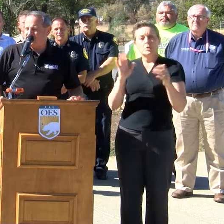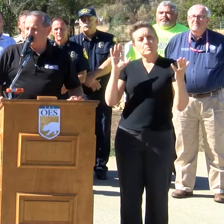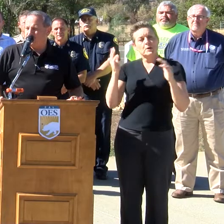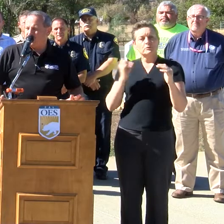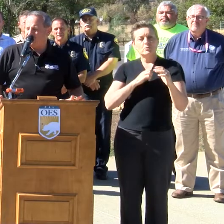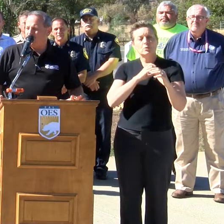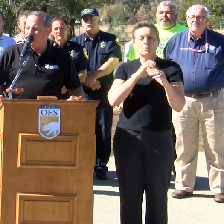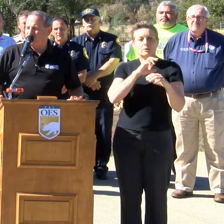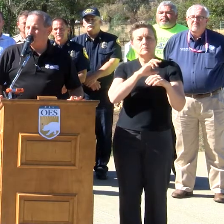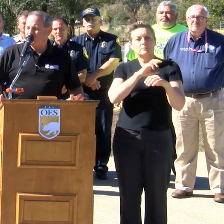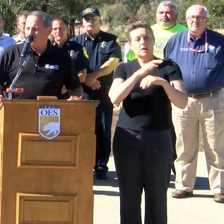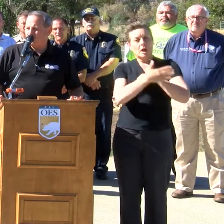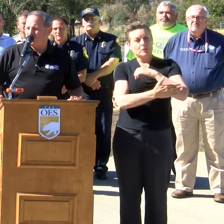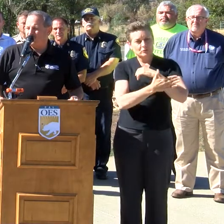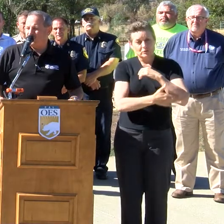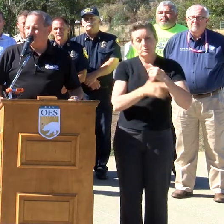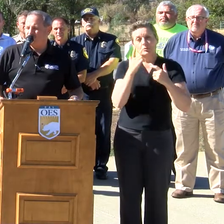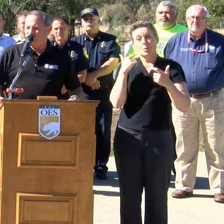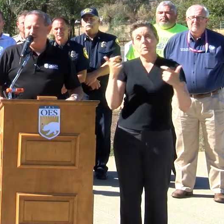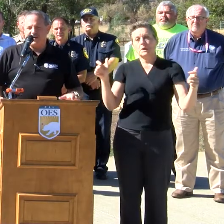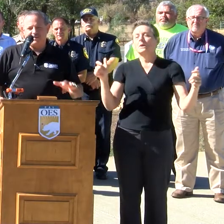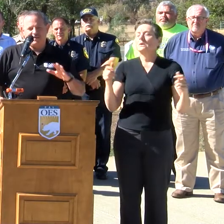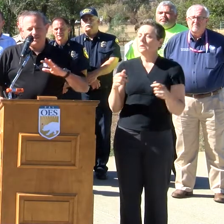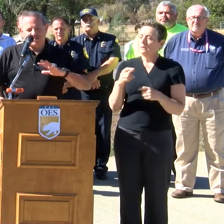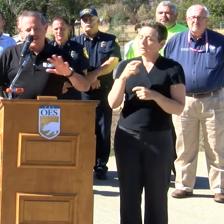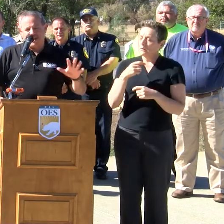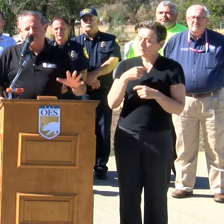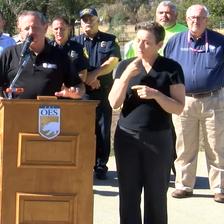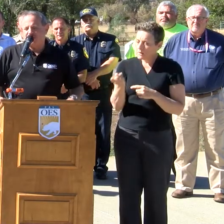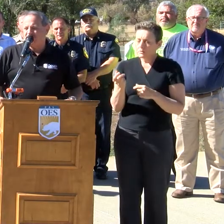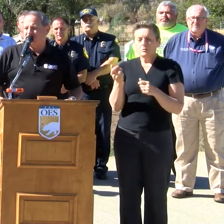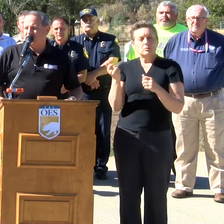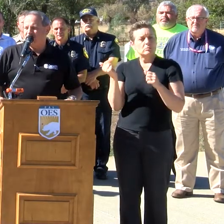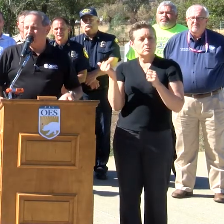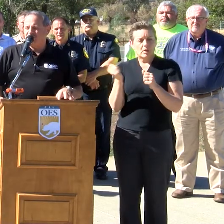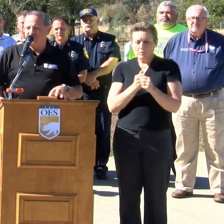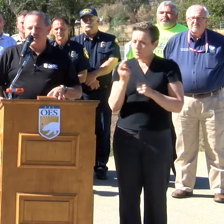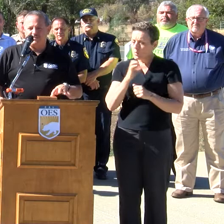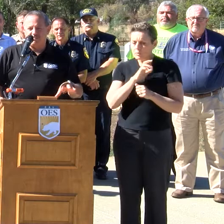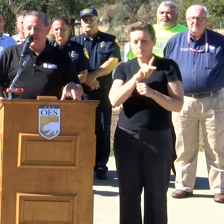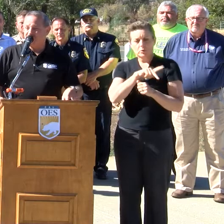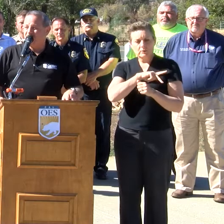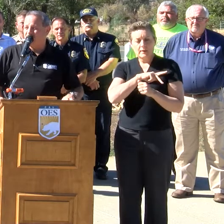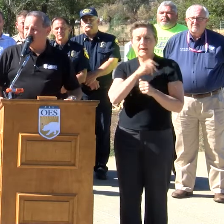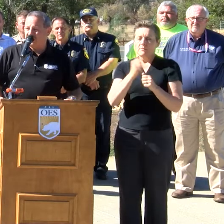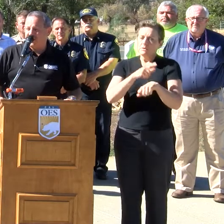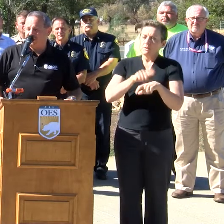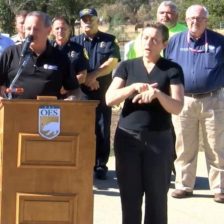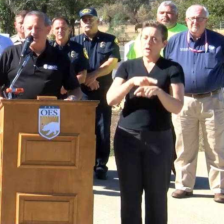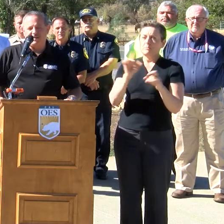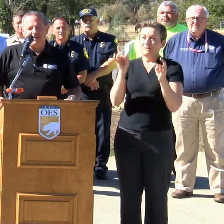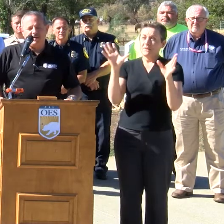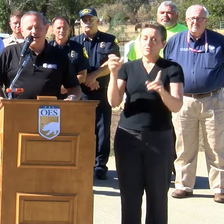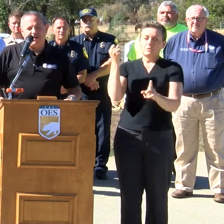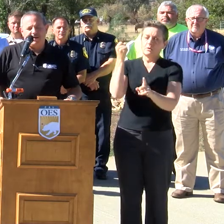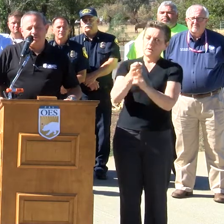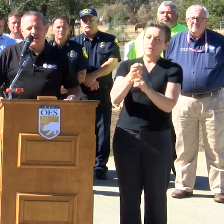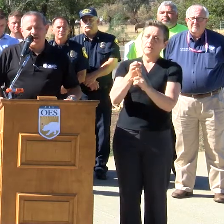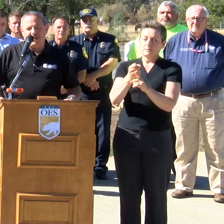I can tell you every one of them is personal to us. We've got staff throughout the state. Some live here in the county.